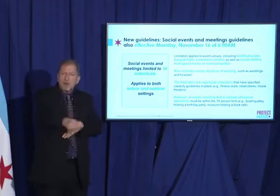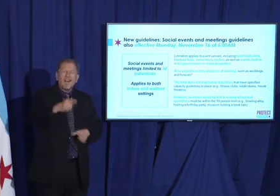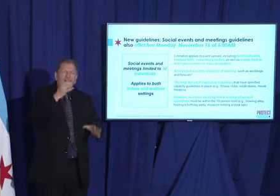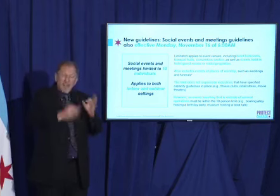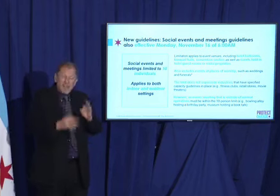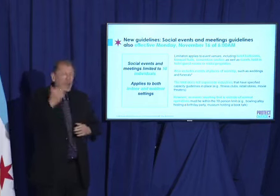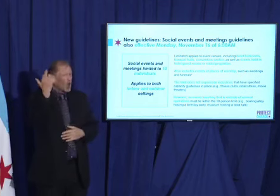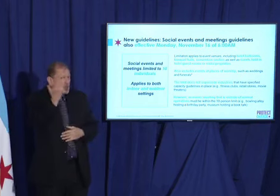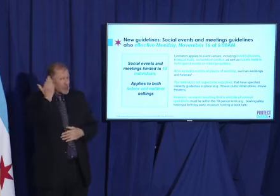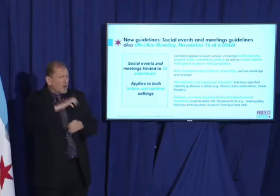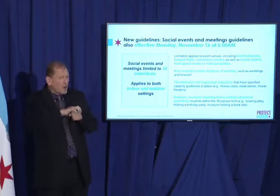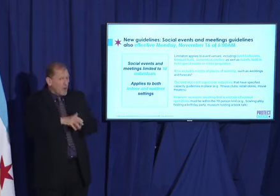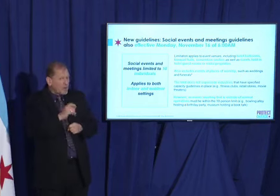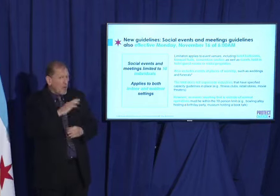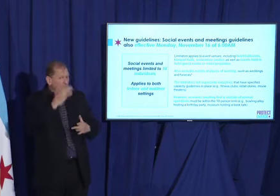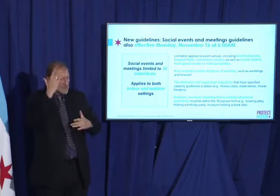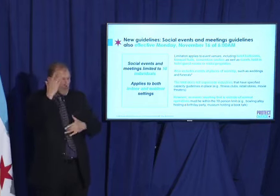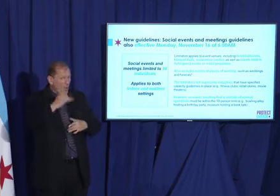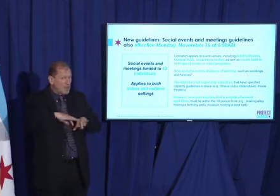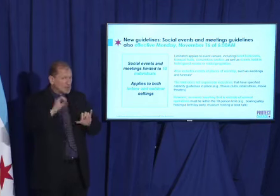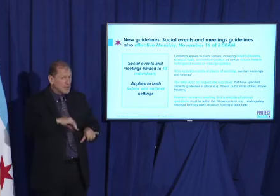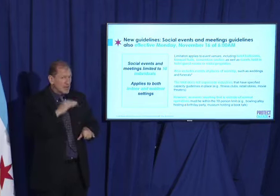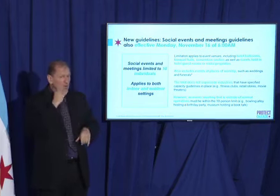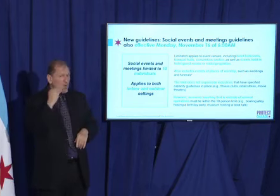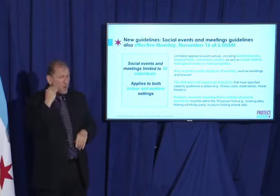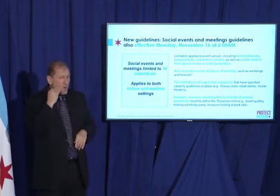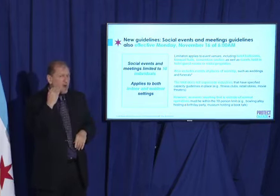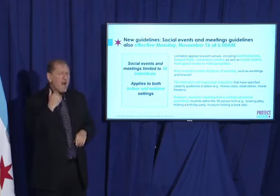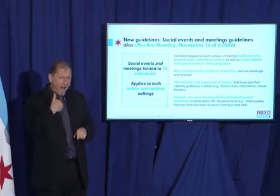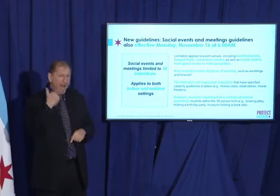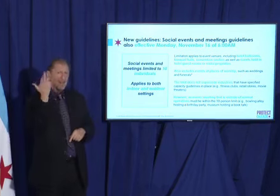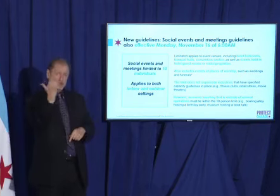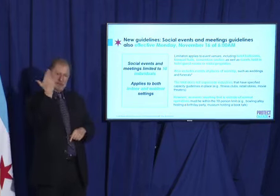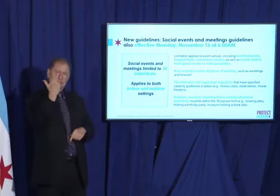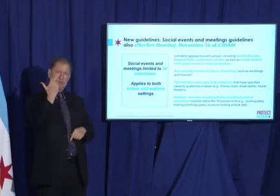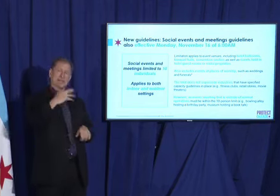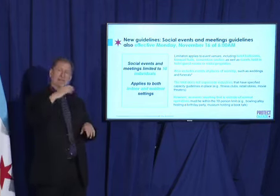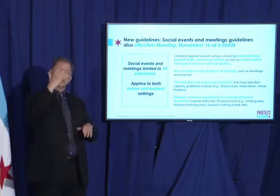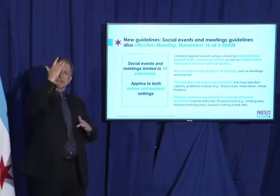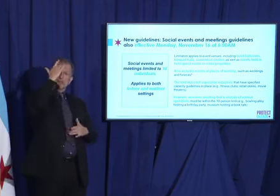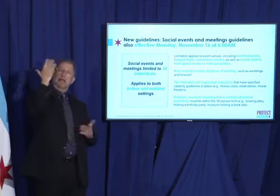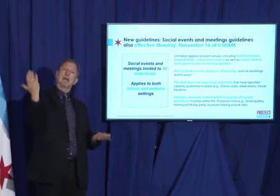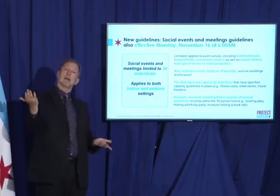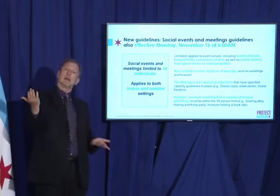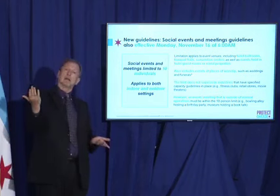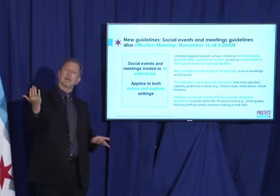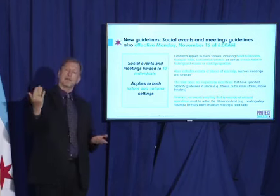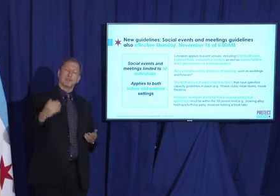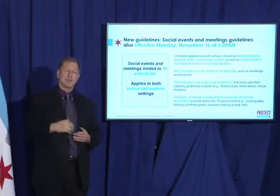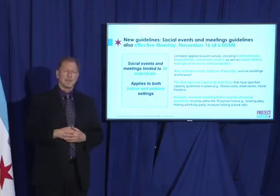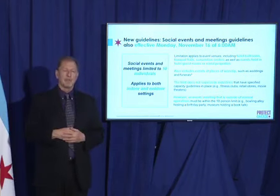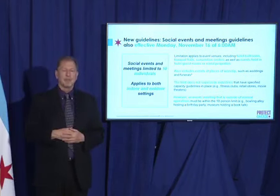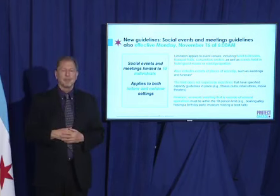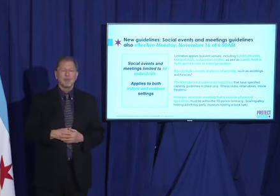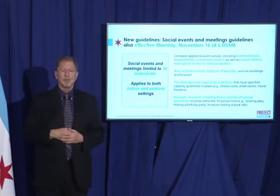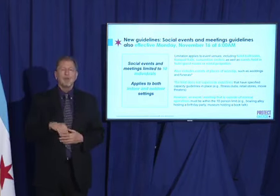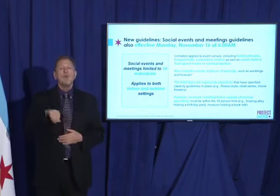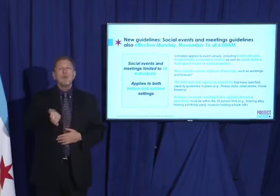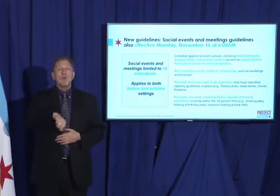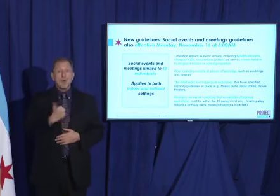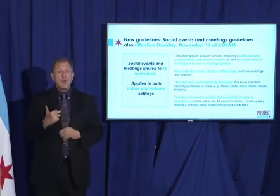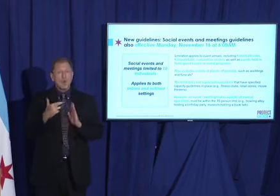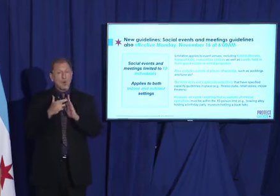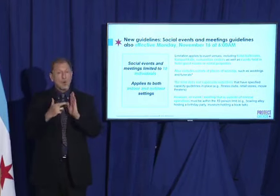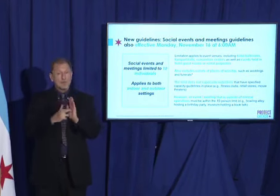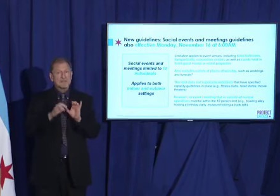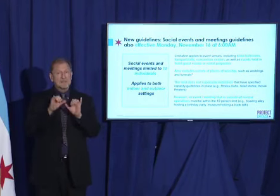simply because they are staying at home because they are sick. And meanwhile, other restrictions remain in place as before.